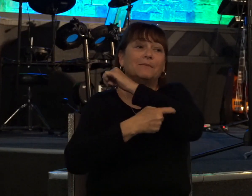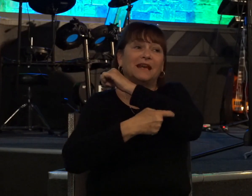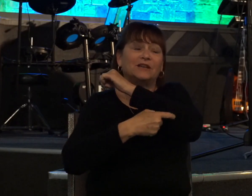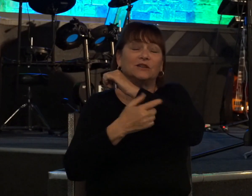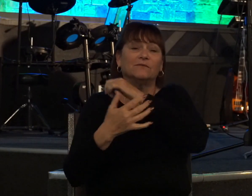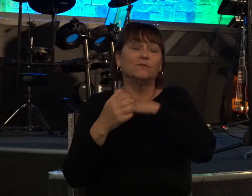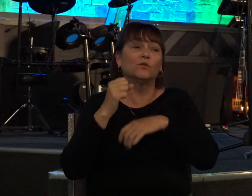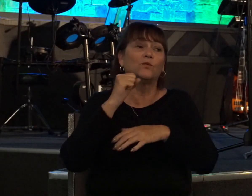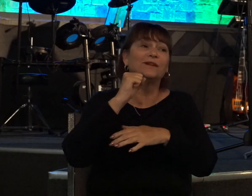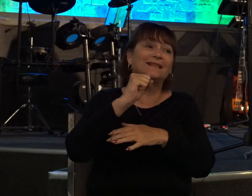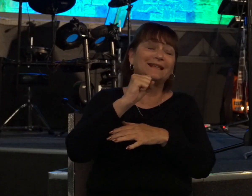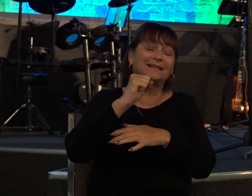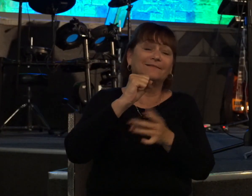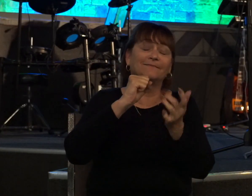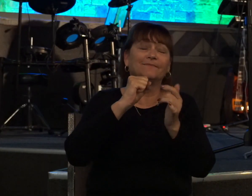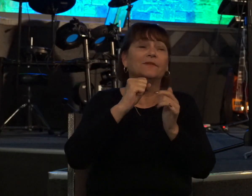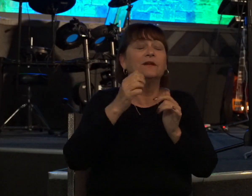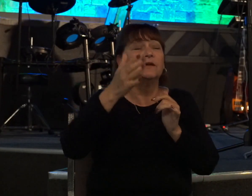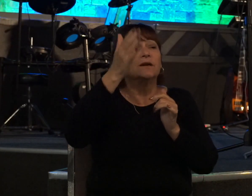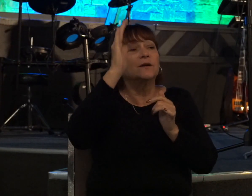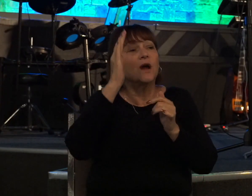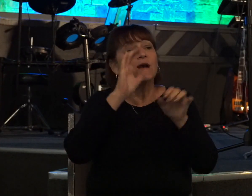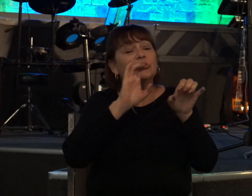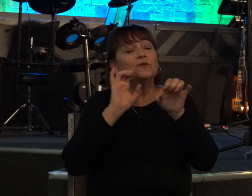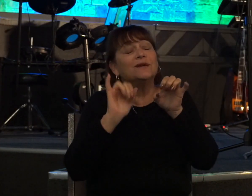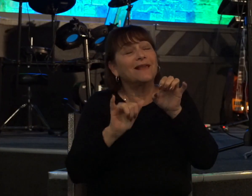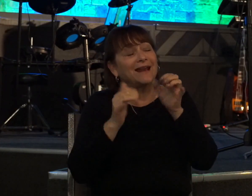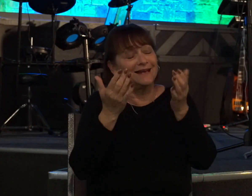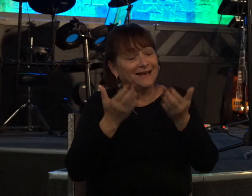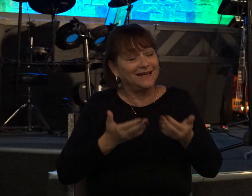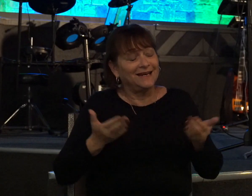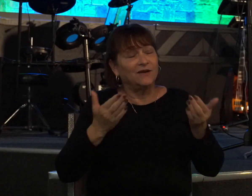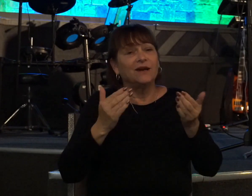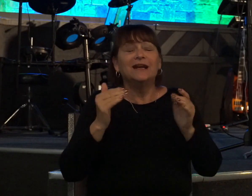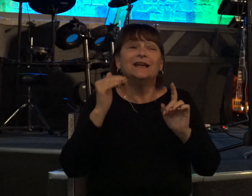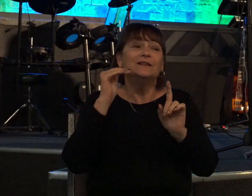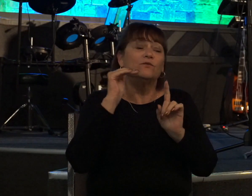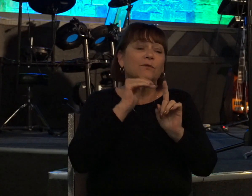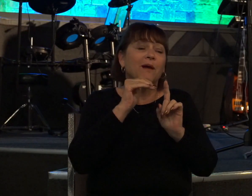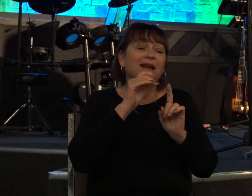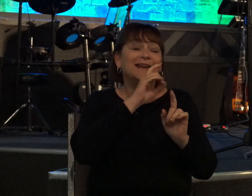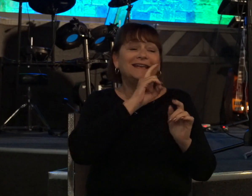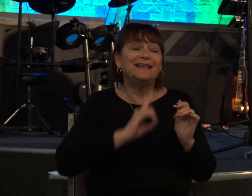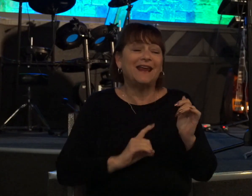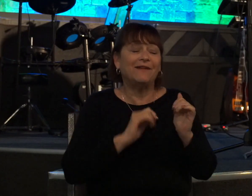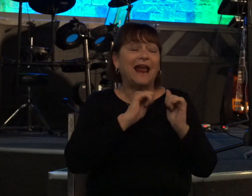because that's what god's doing here he's reminding david of how he has blessed him